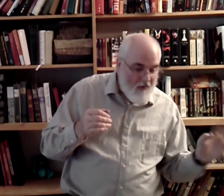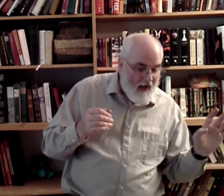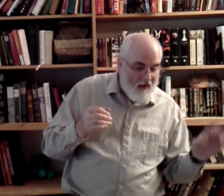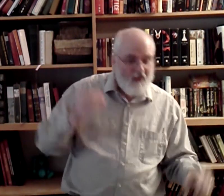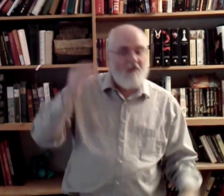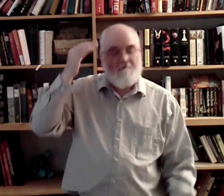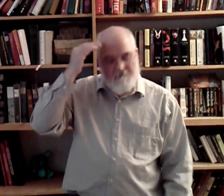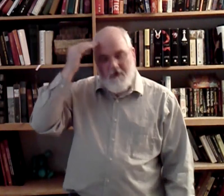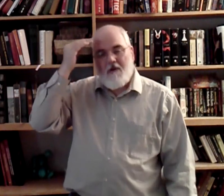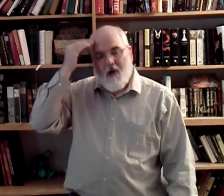out. To know.